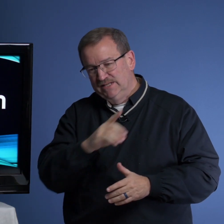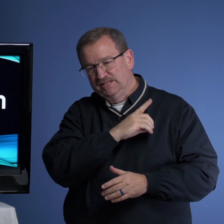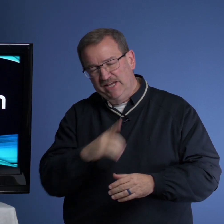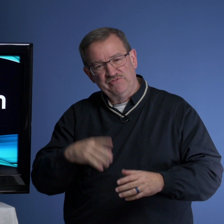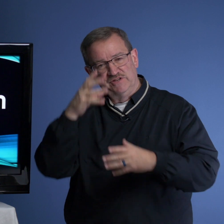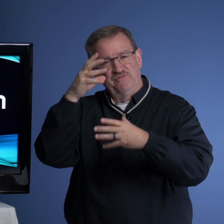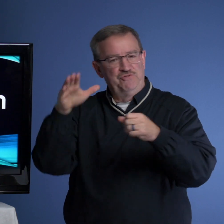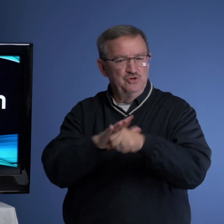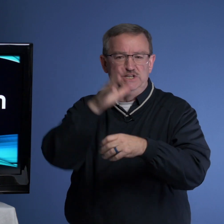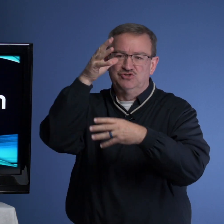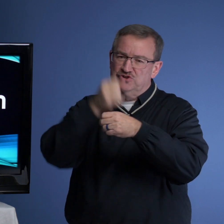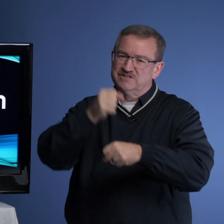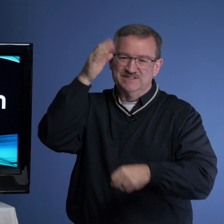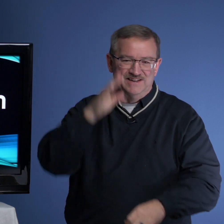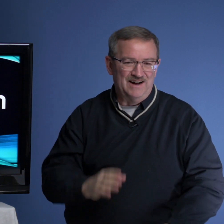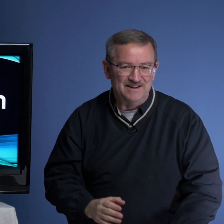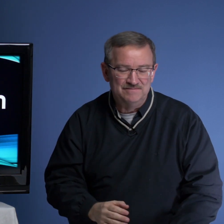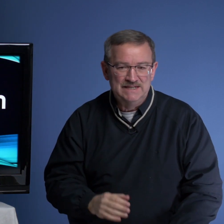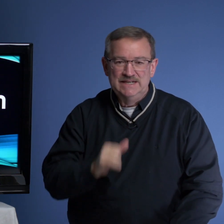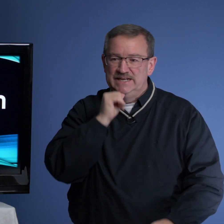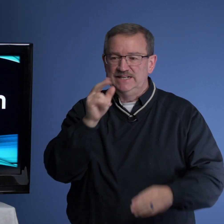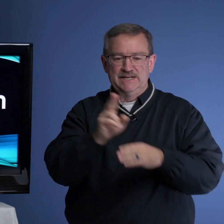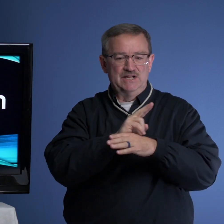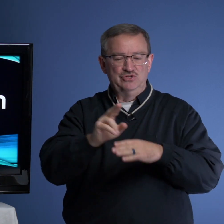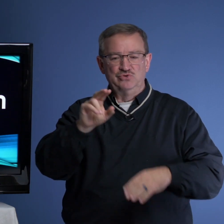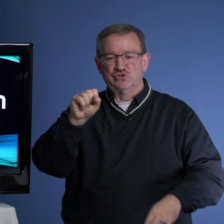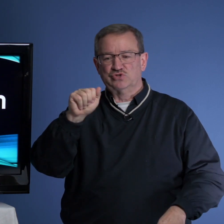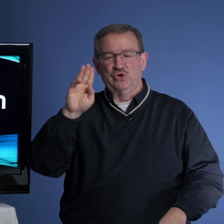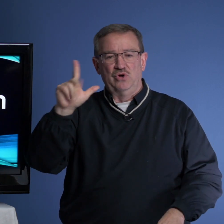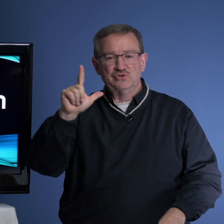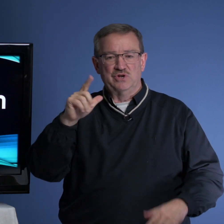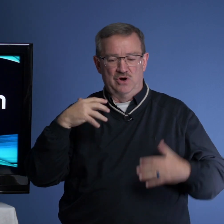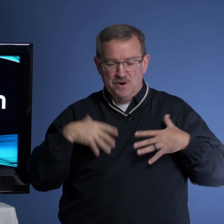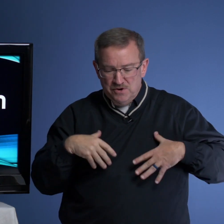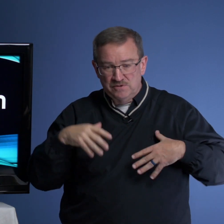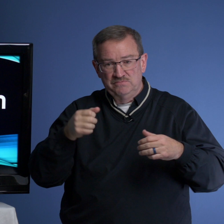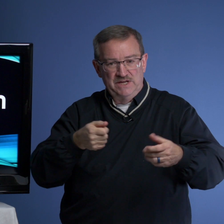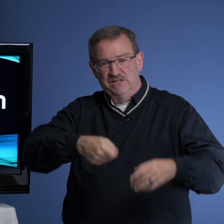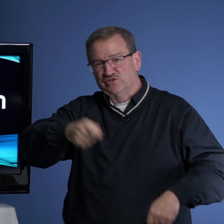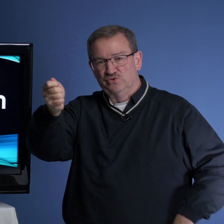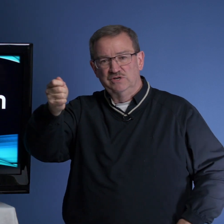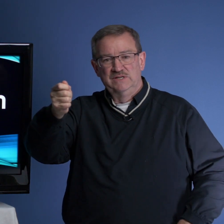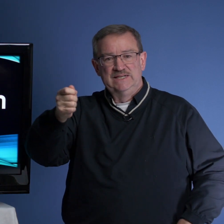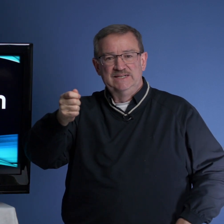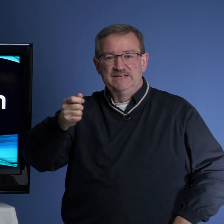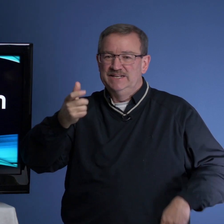David fully trusted God. He did not use Saul's armor and his sword. He